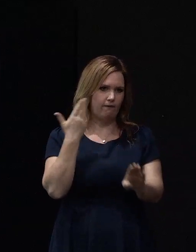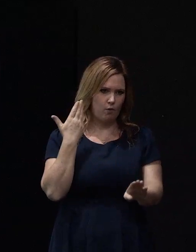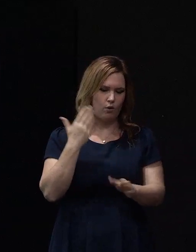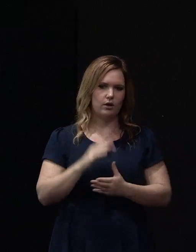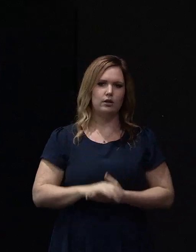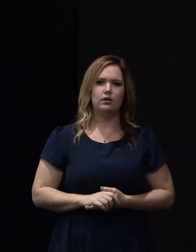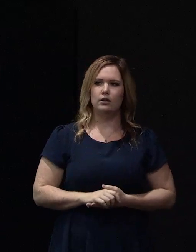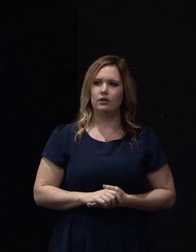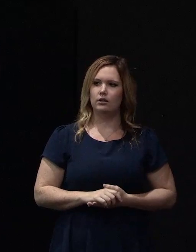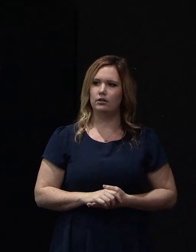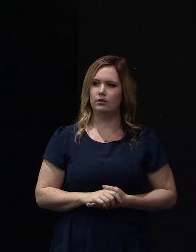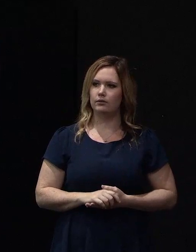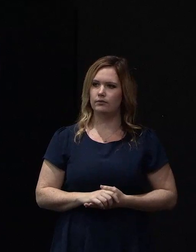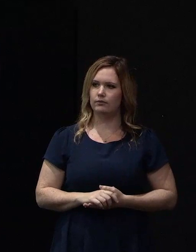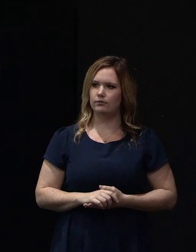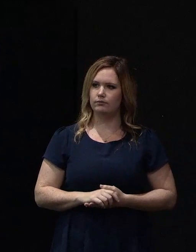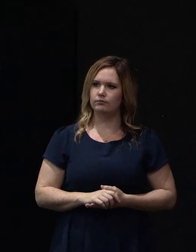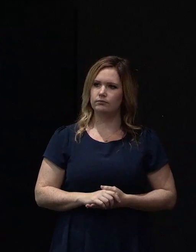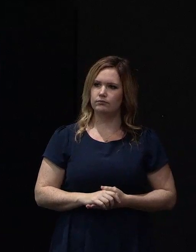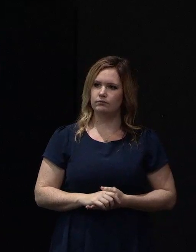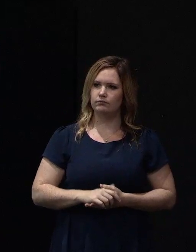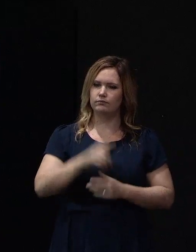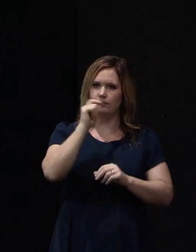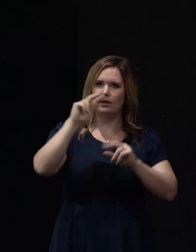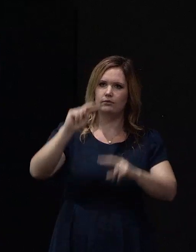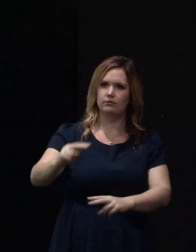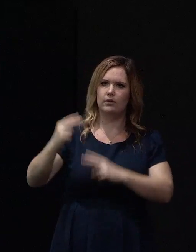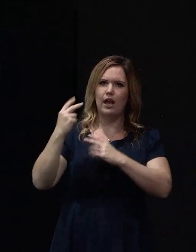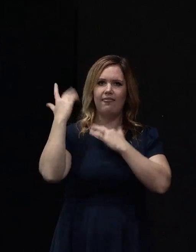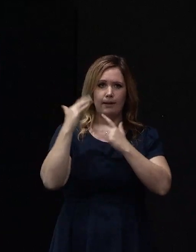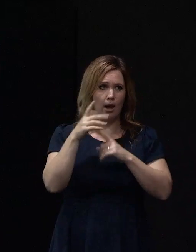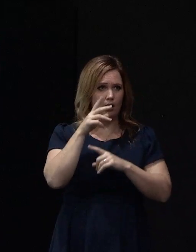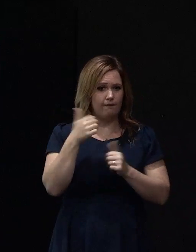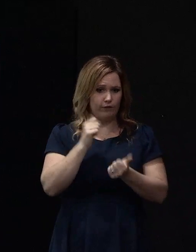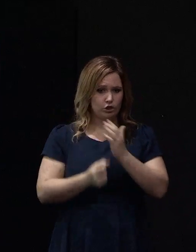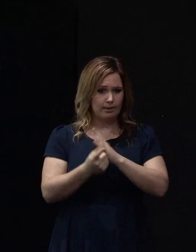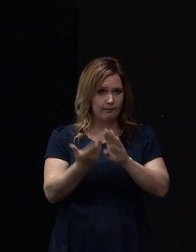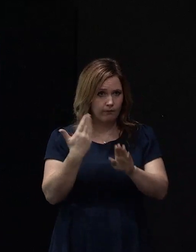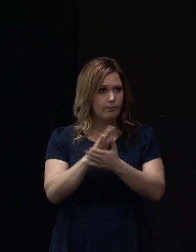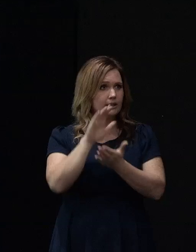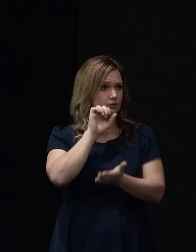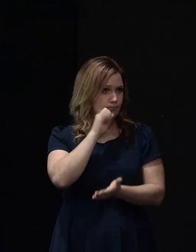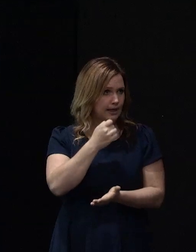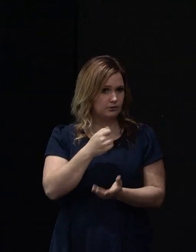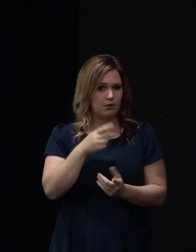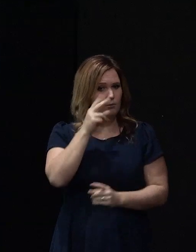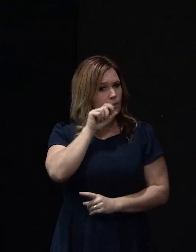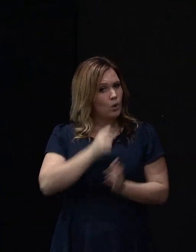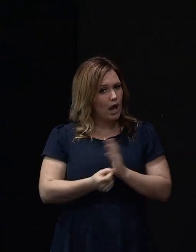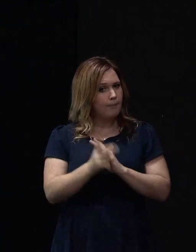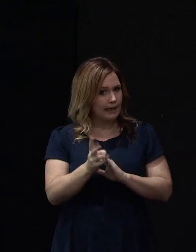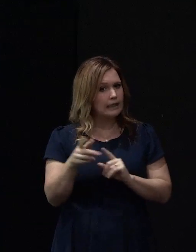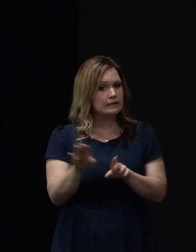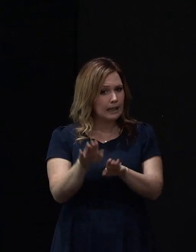Because we can clearly look to the past and say, is that a good indicator of future performance? And generally speaking, that's the case.